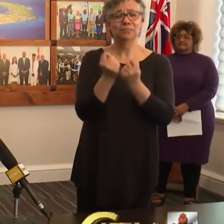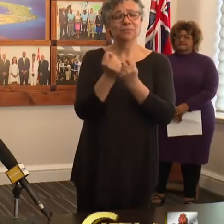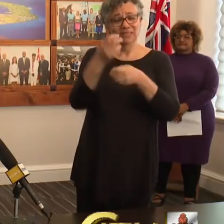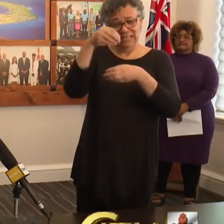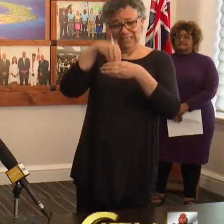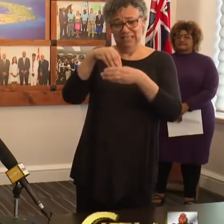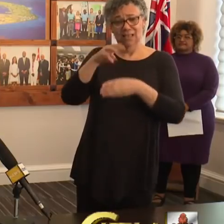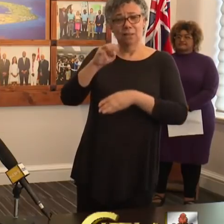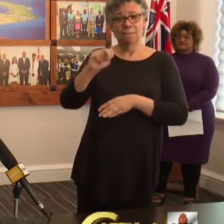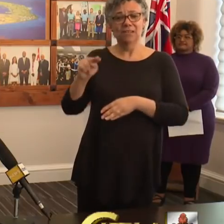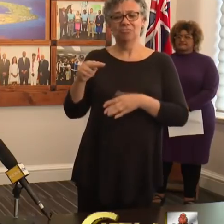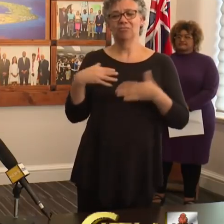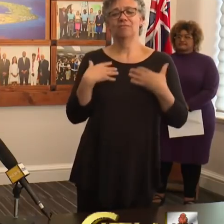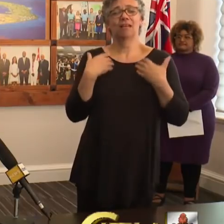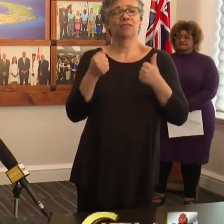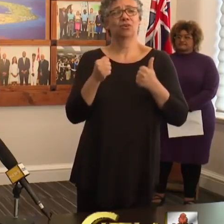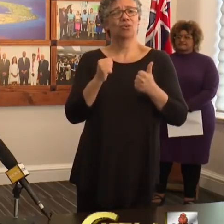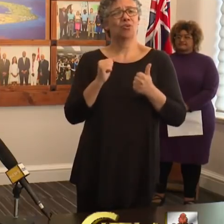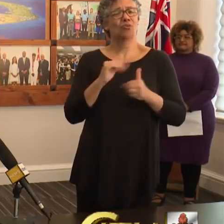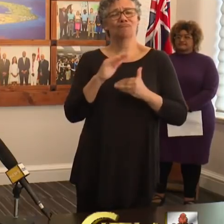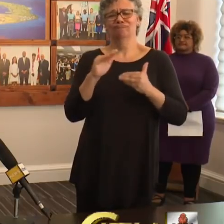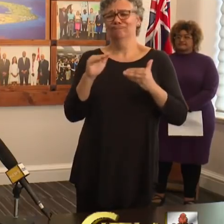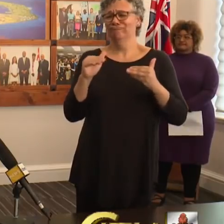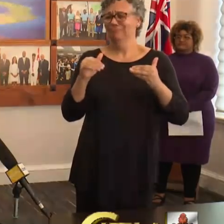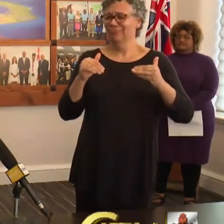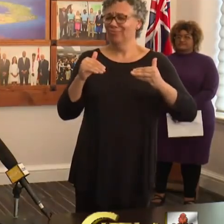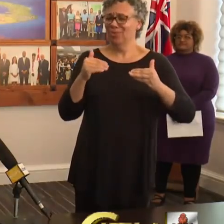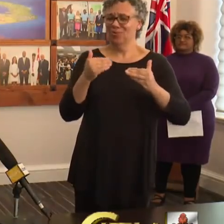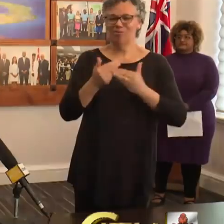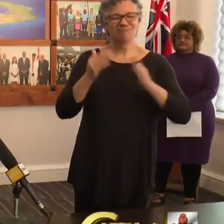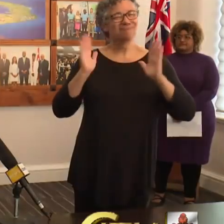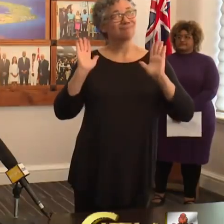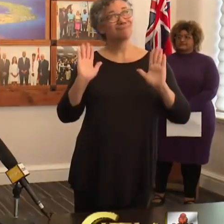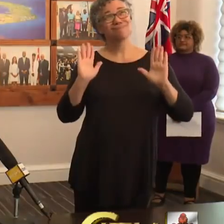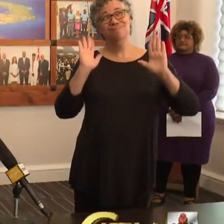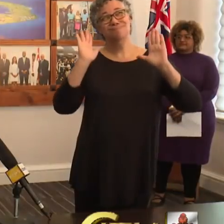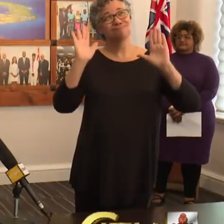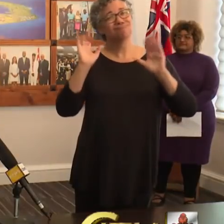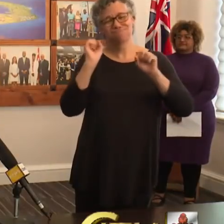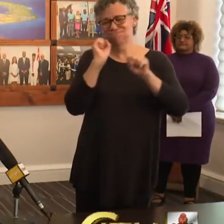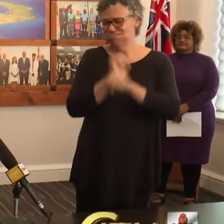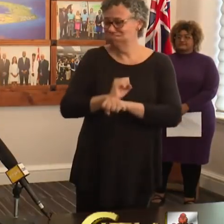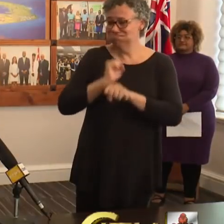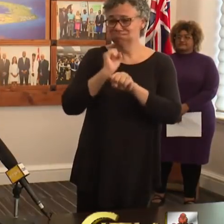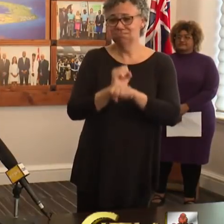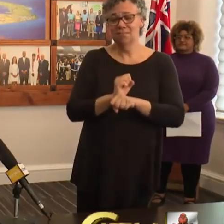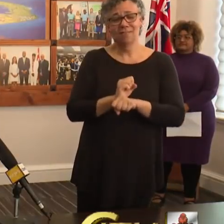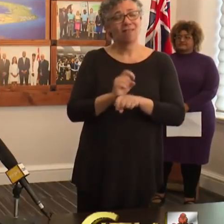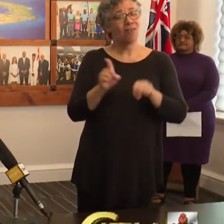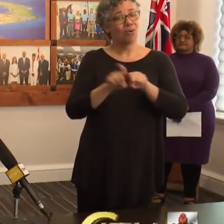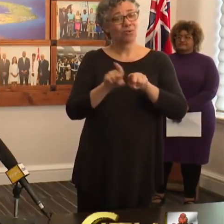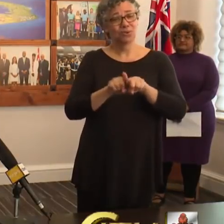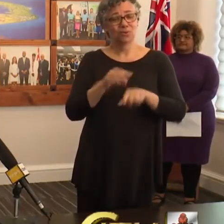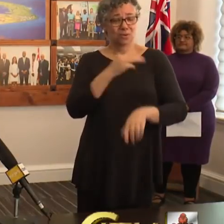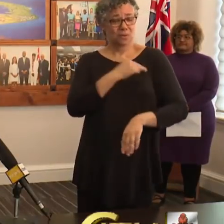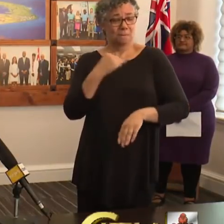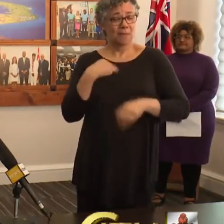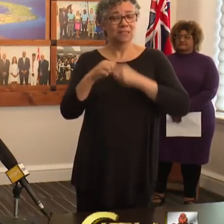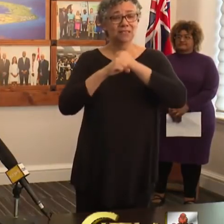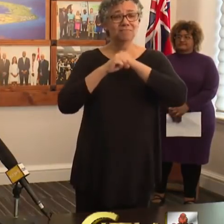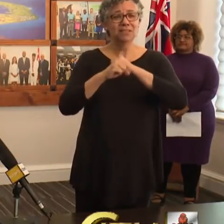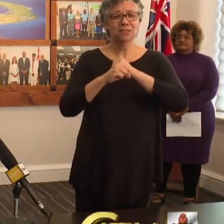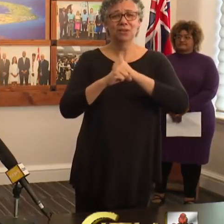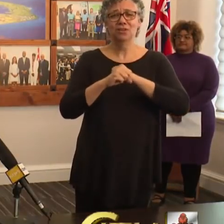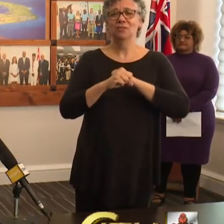of the Ministry of Health for all of their incredibly, incredible dedicated work. Members of the media should note that you've been used to these